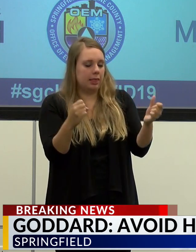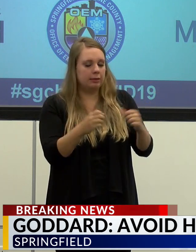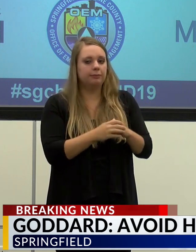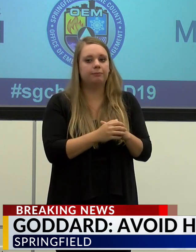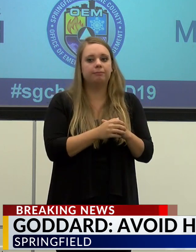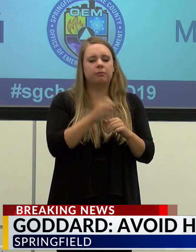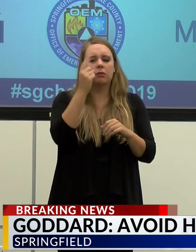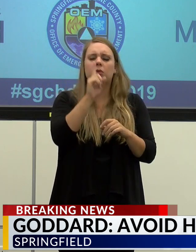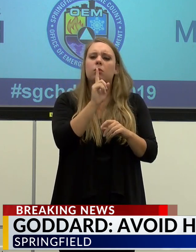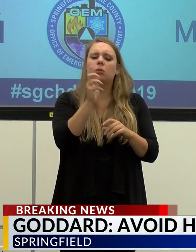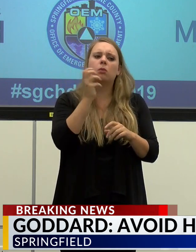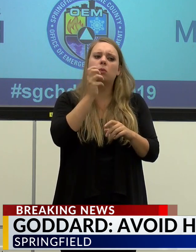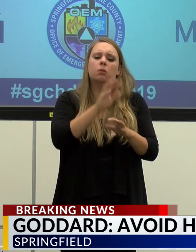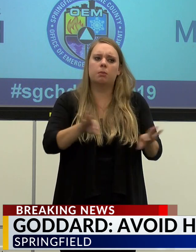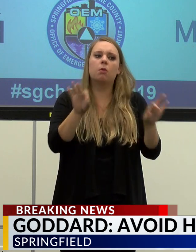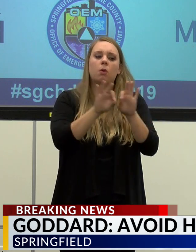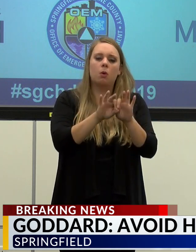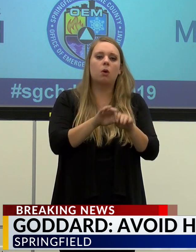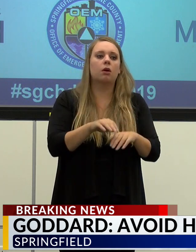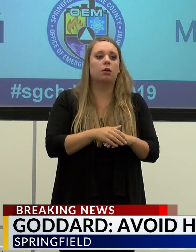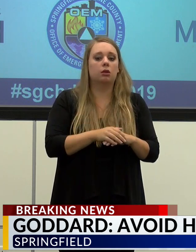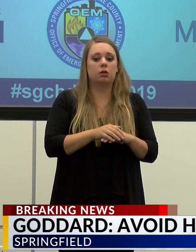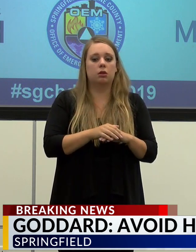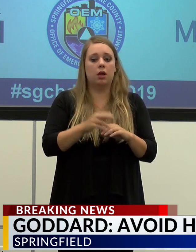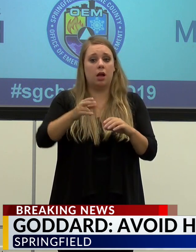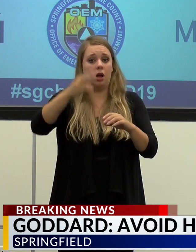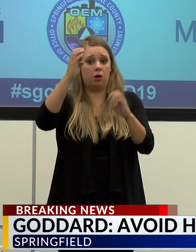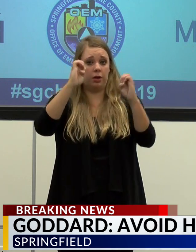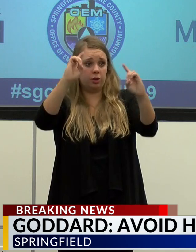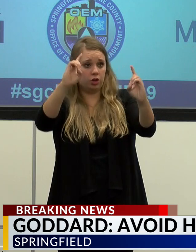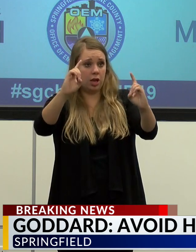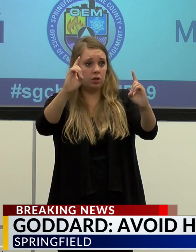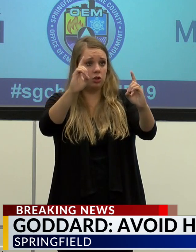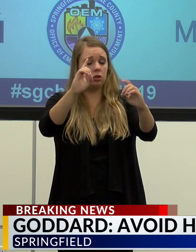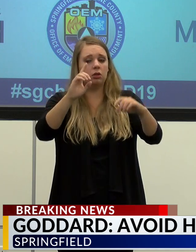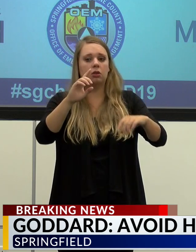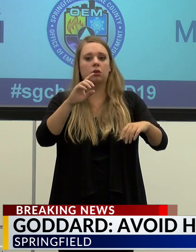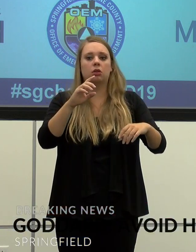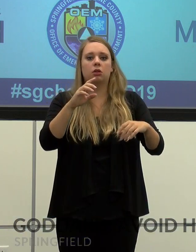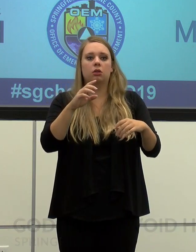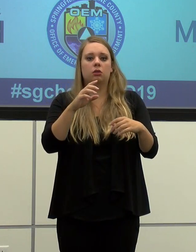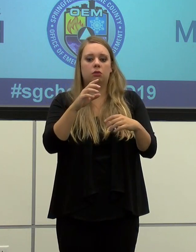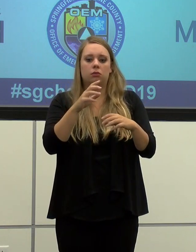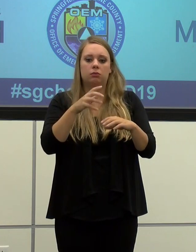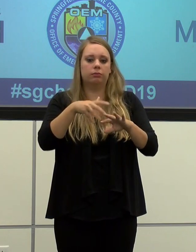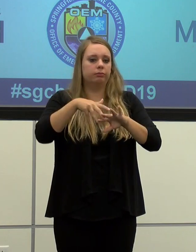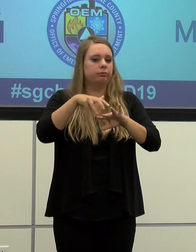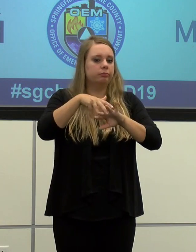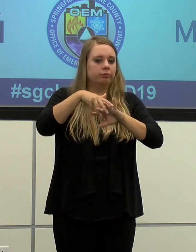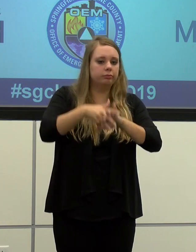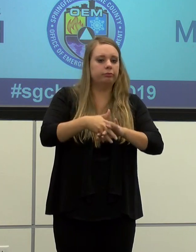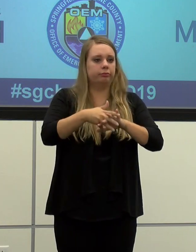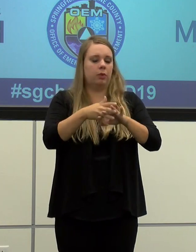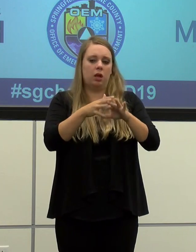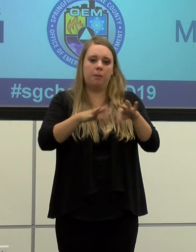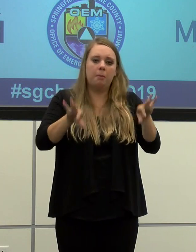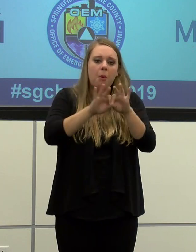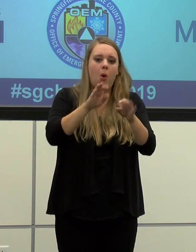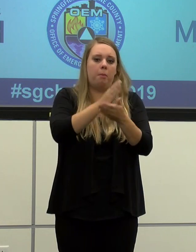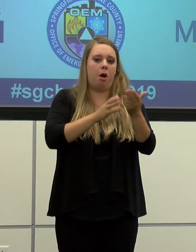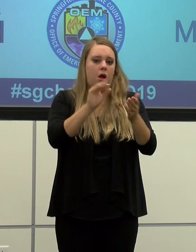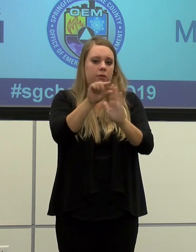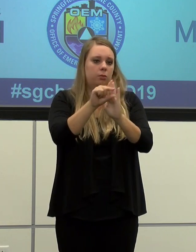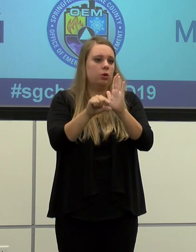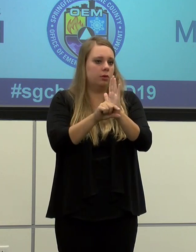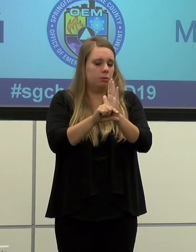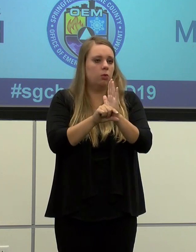This is so important. Higher education is a fundamental fabric of Springfield and it's an important piece